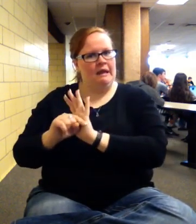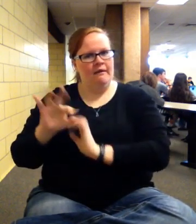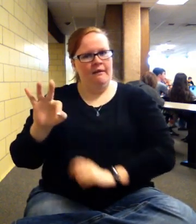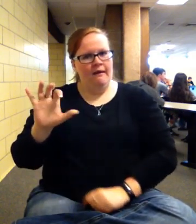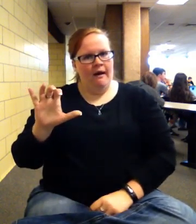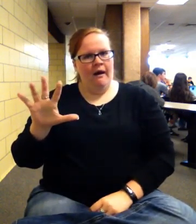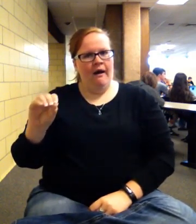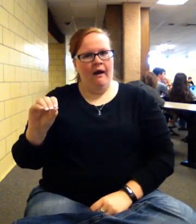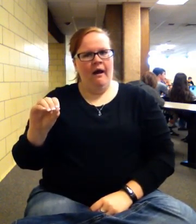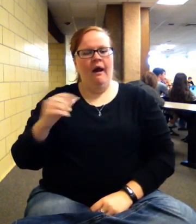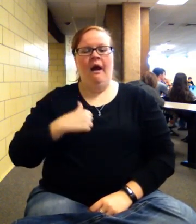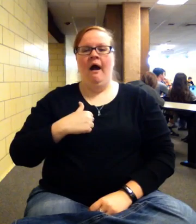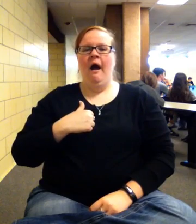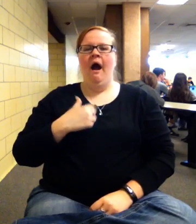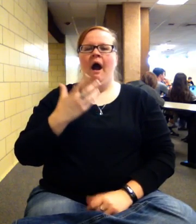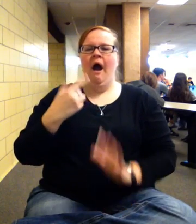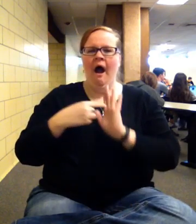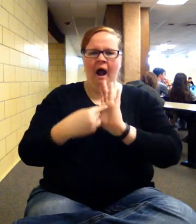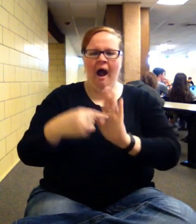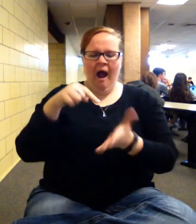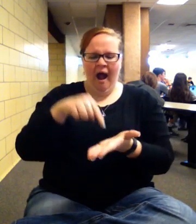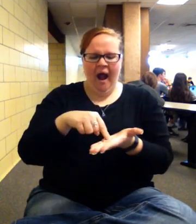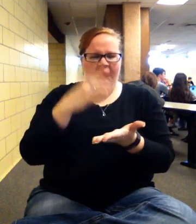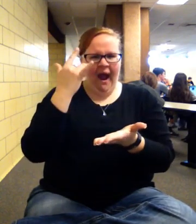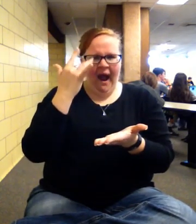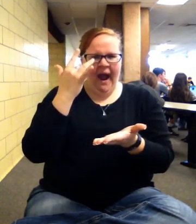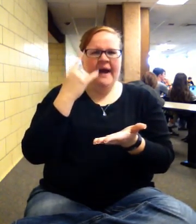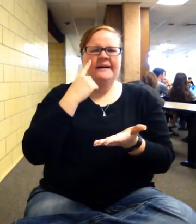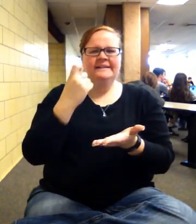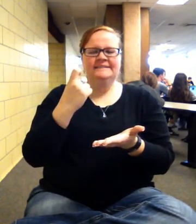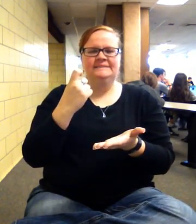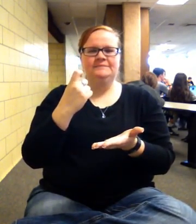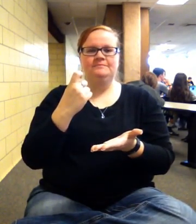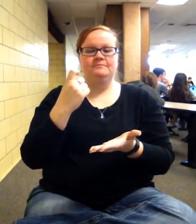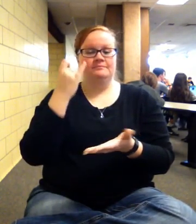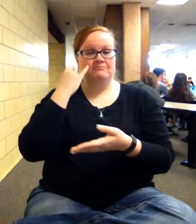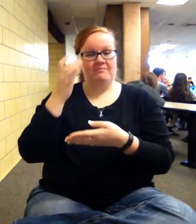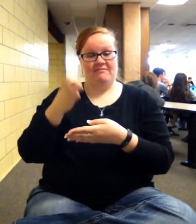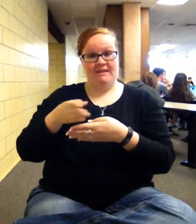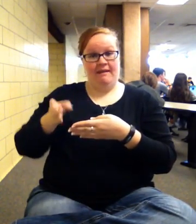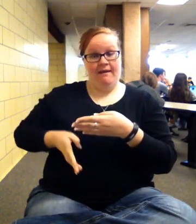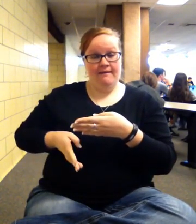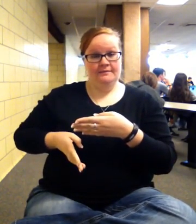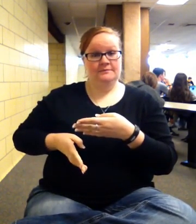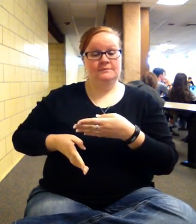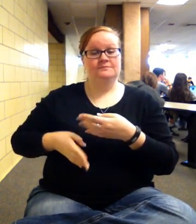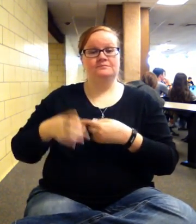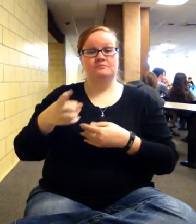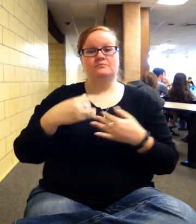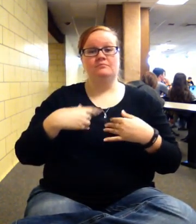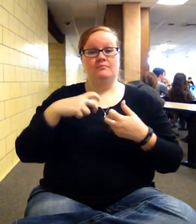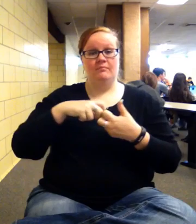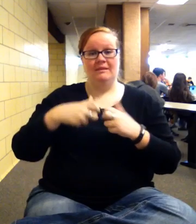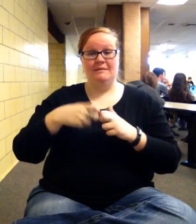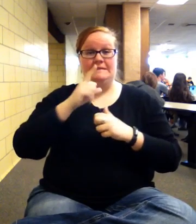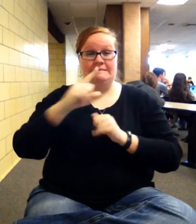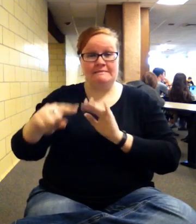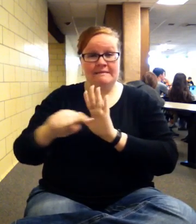The reason I like to show you guys this one is because if it ends up that you get a problem and it's a negative at the